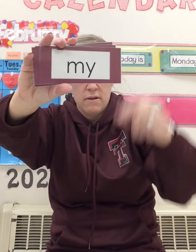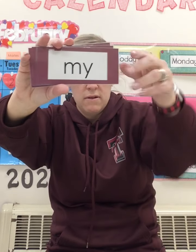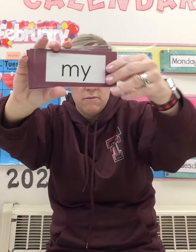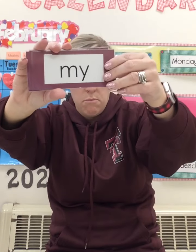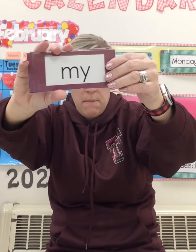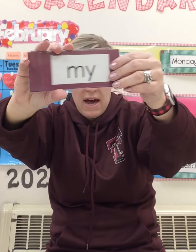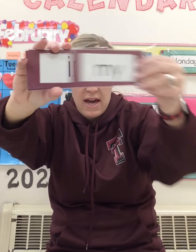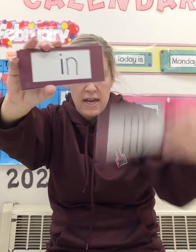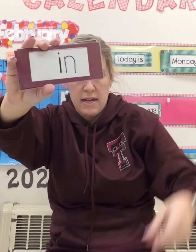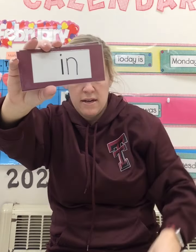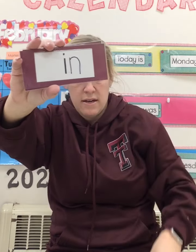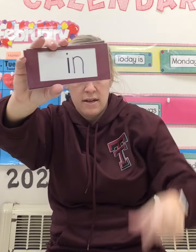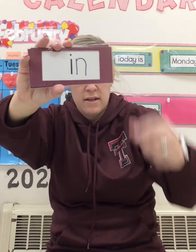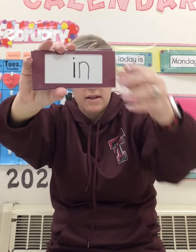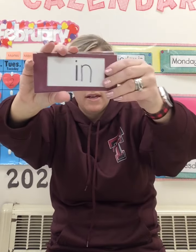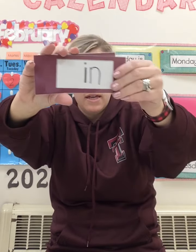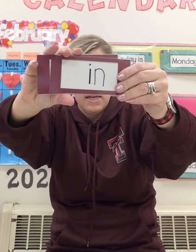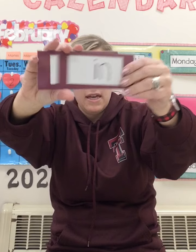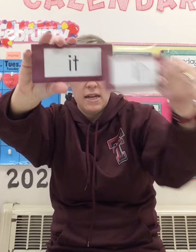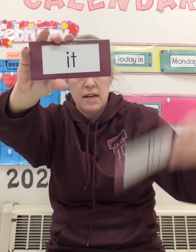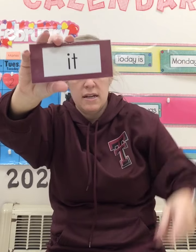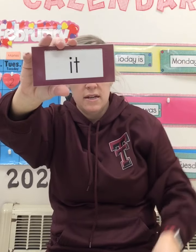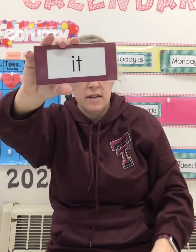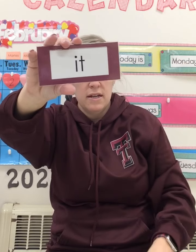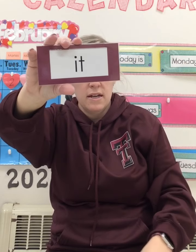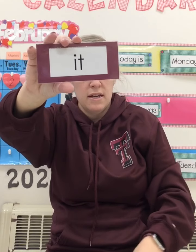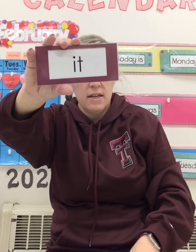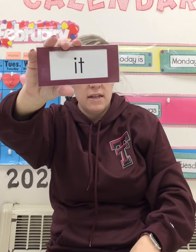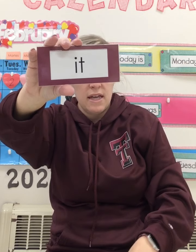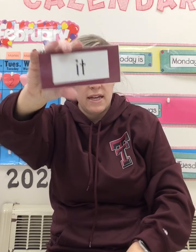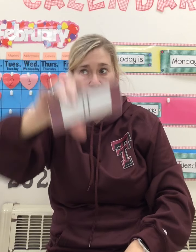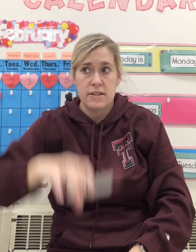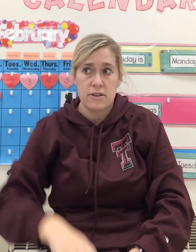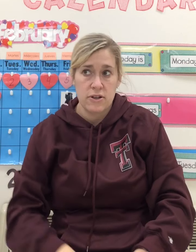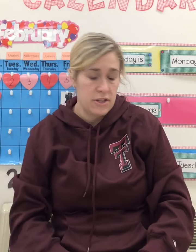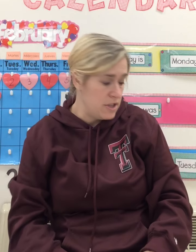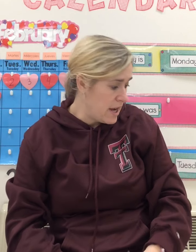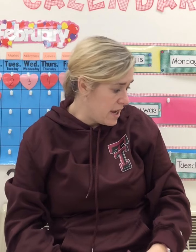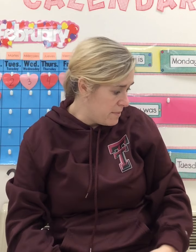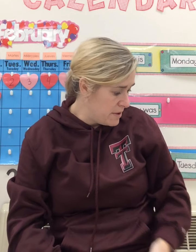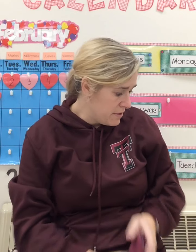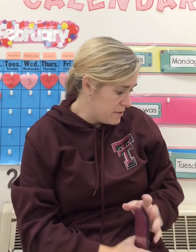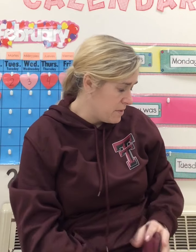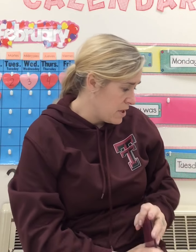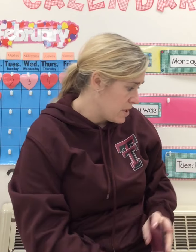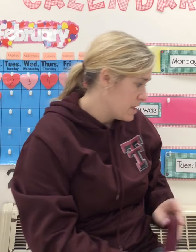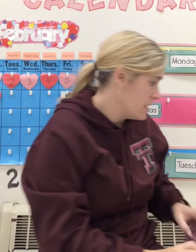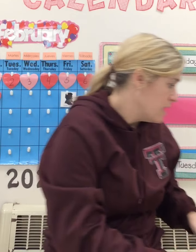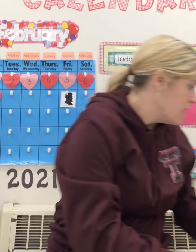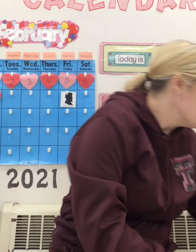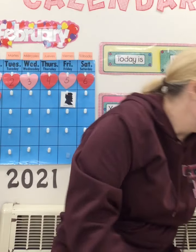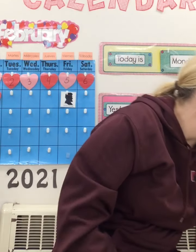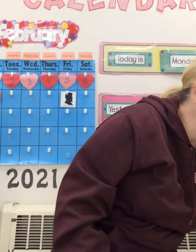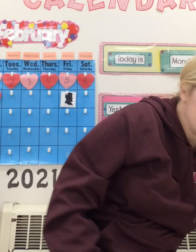my, in, it. Good job! Good work. Alright,